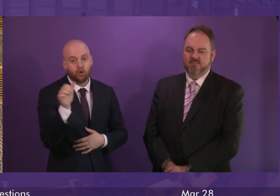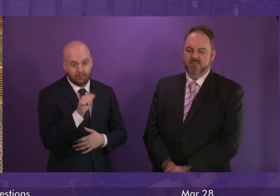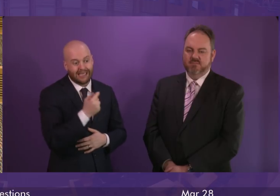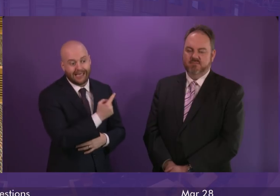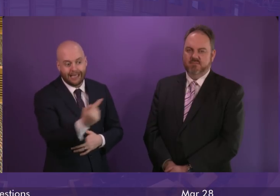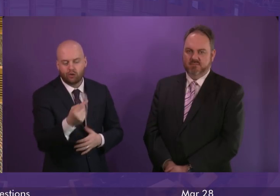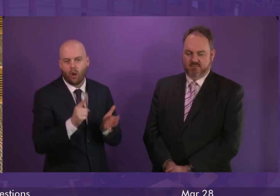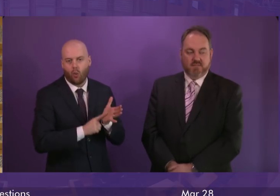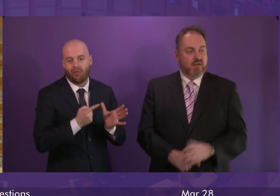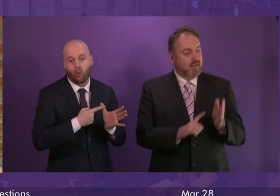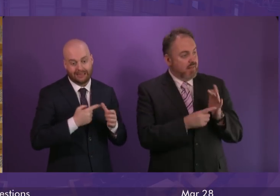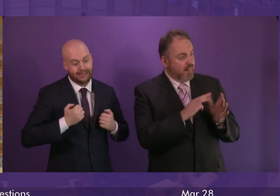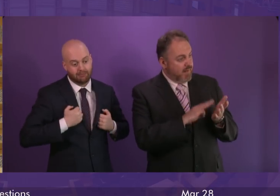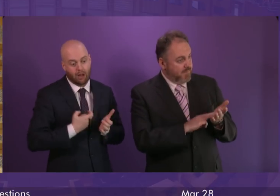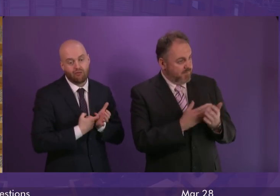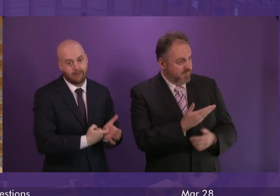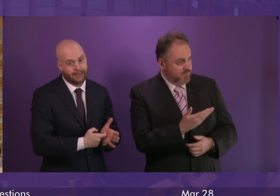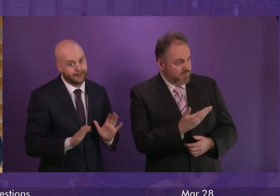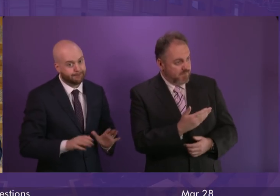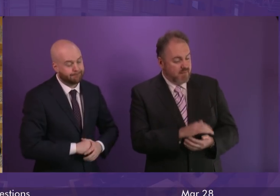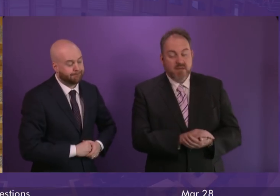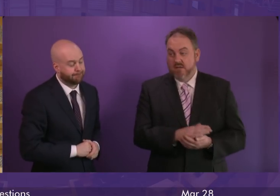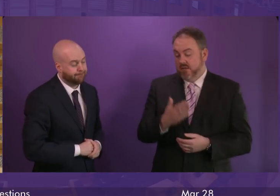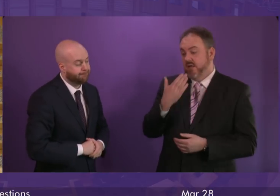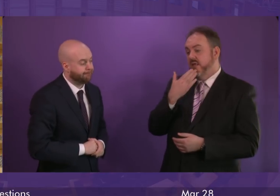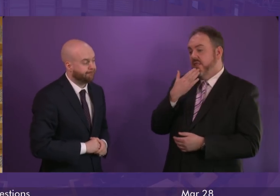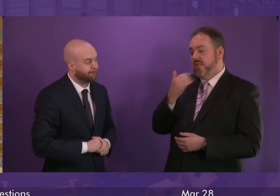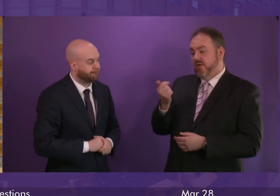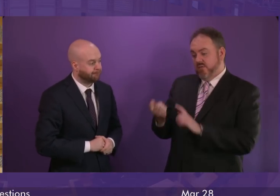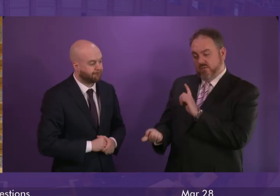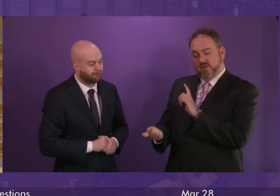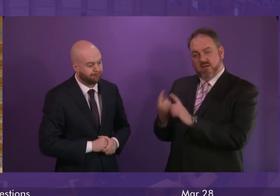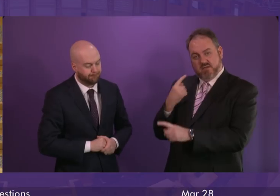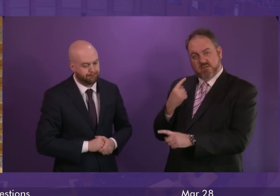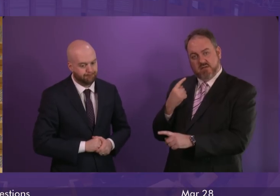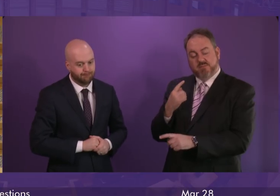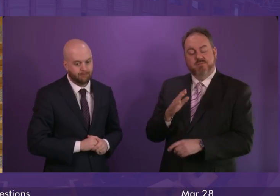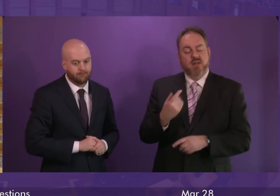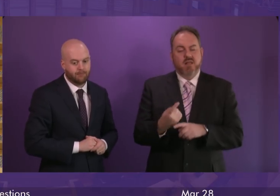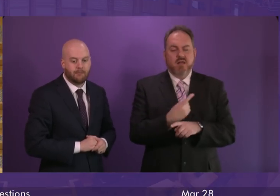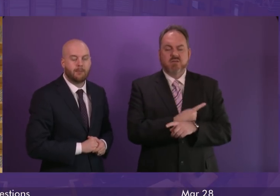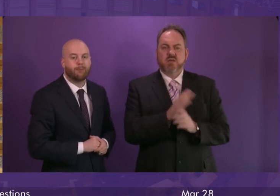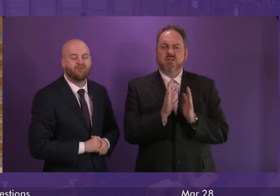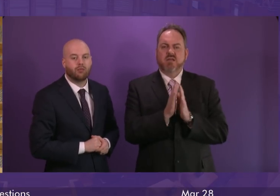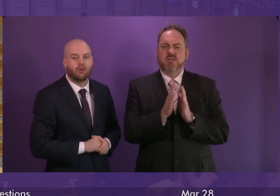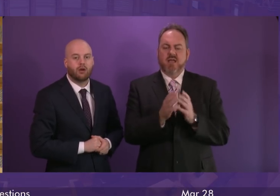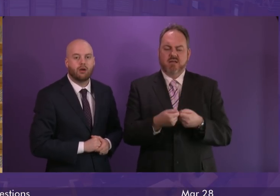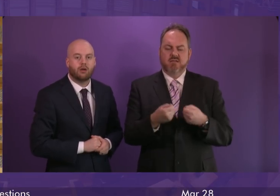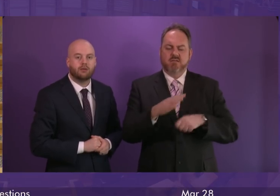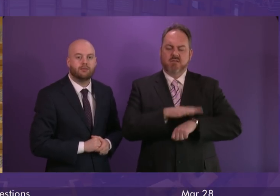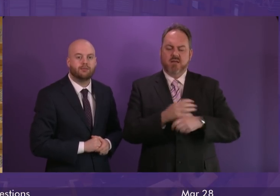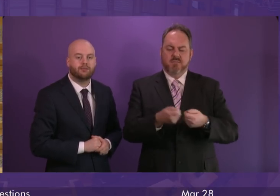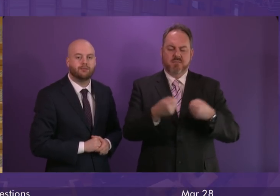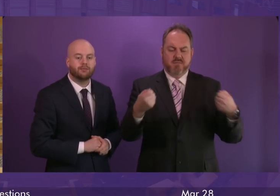do so. I thank the First Minister for that answer. Last week's Sunday Times reported that the Scottish